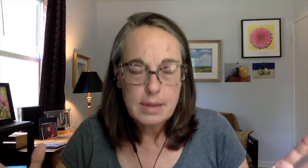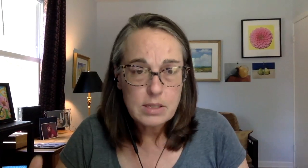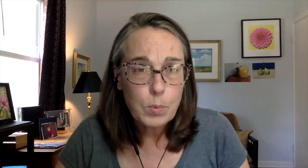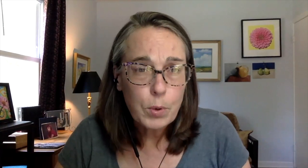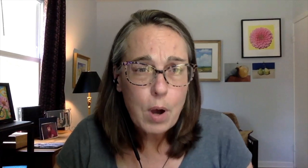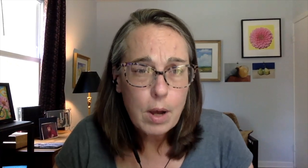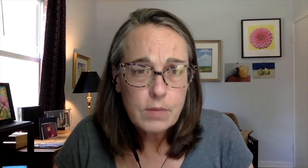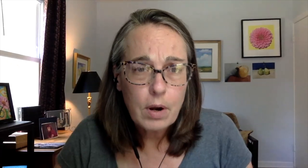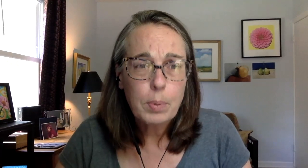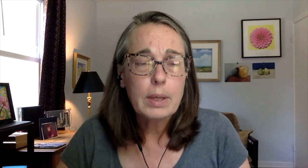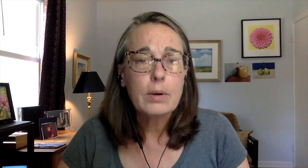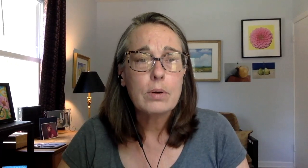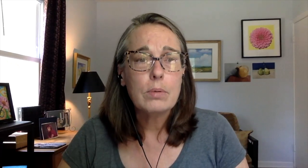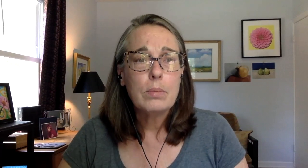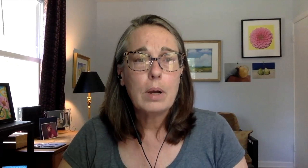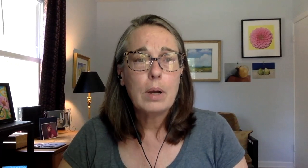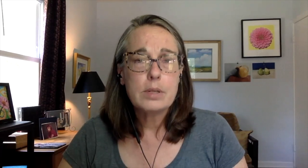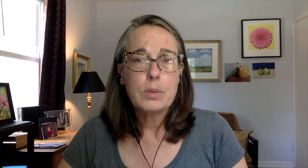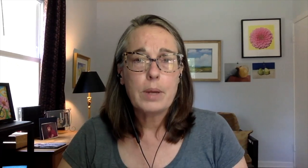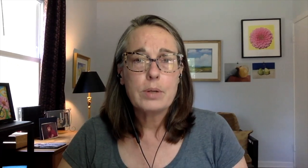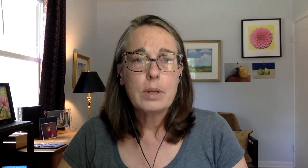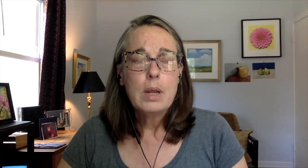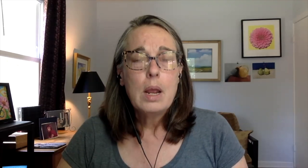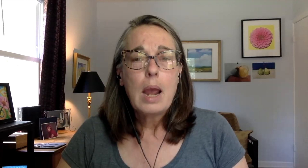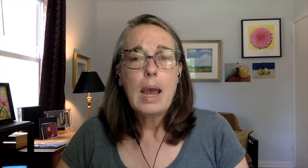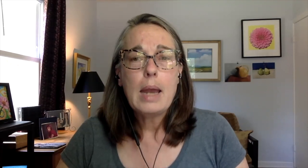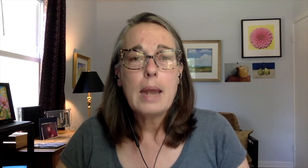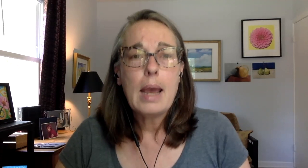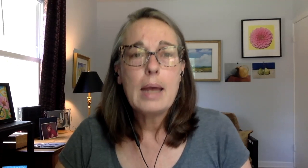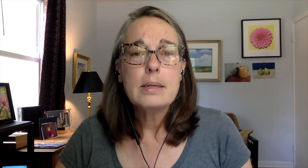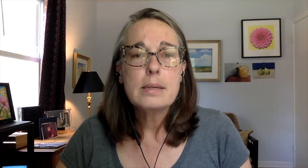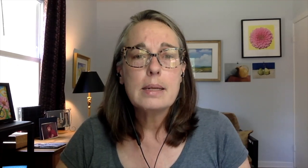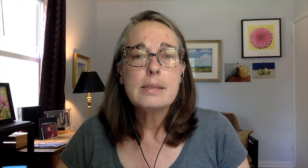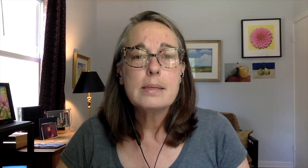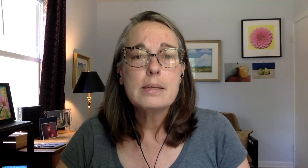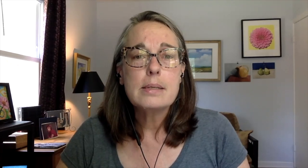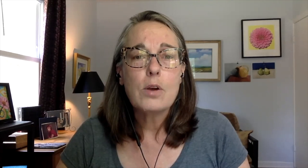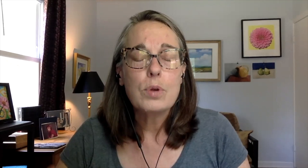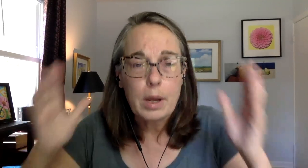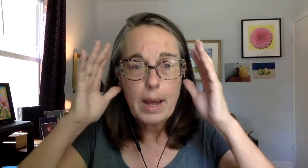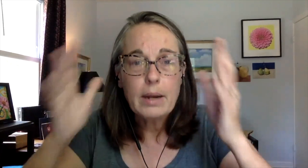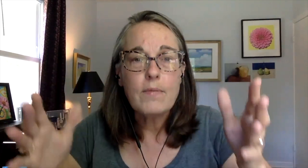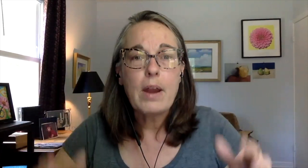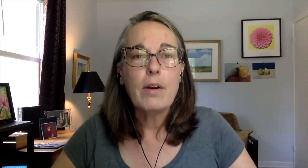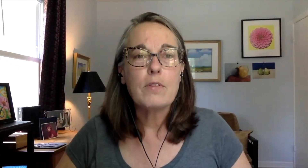that's the root cause of our political situation. And, and in so a competitive narrative,